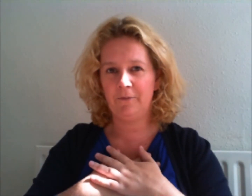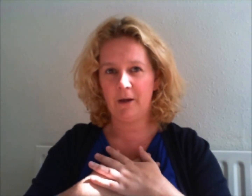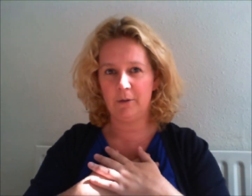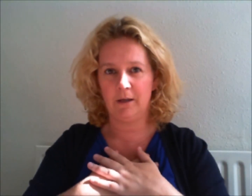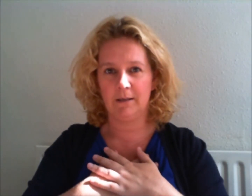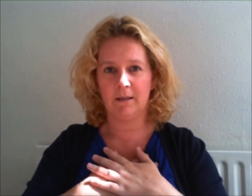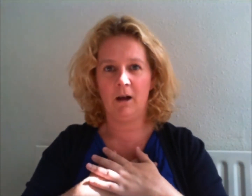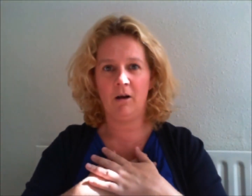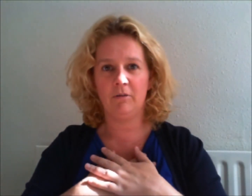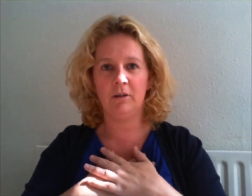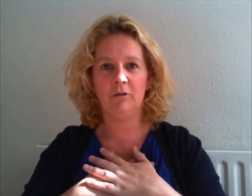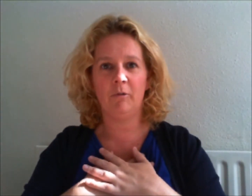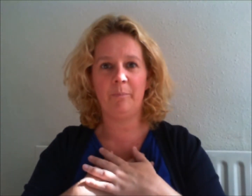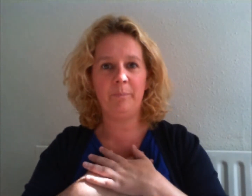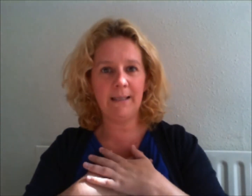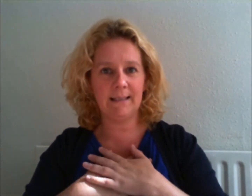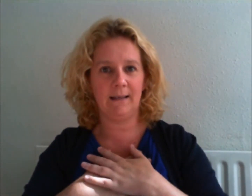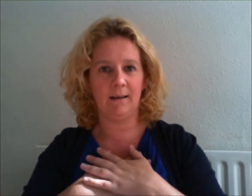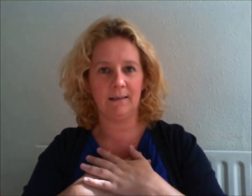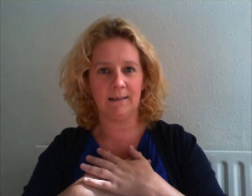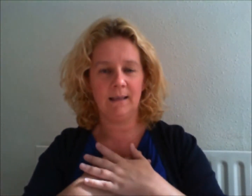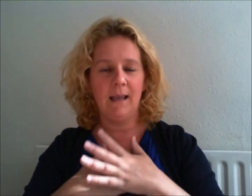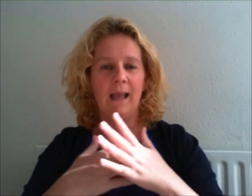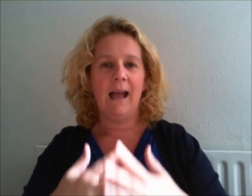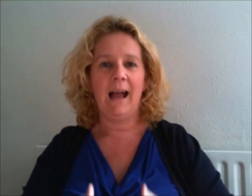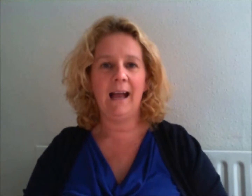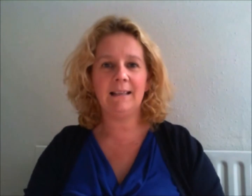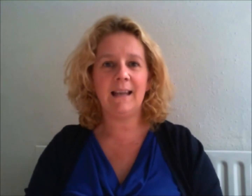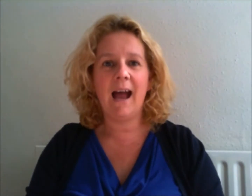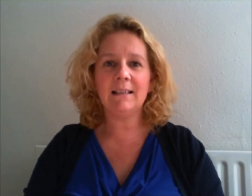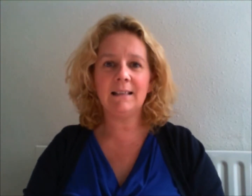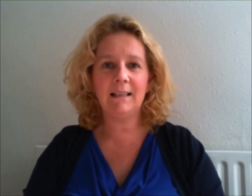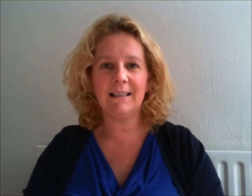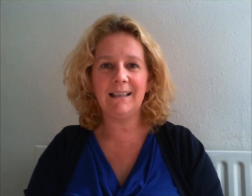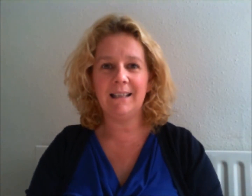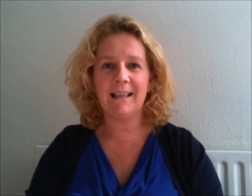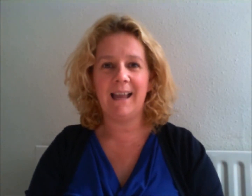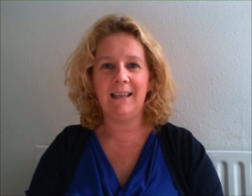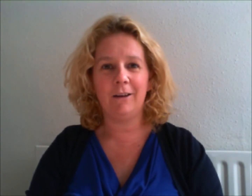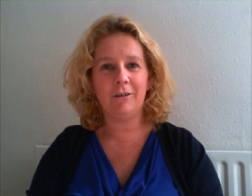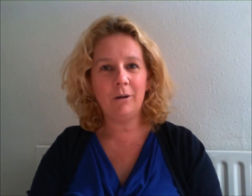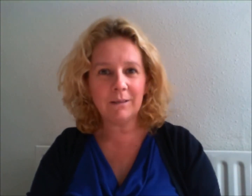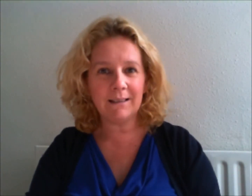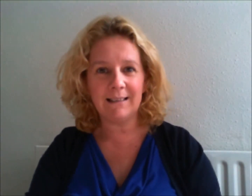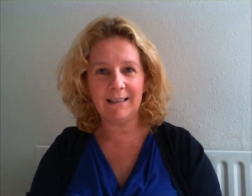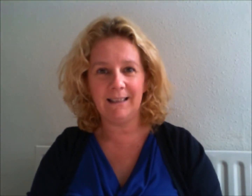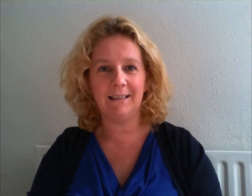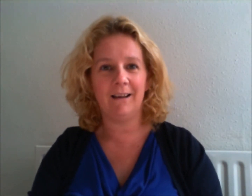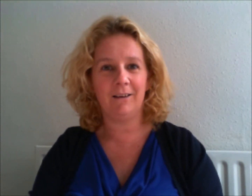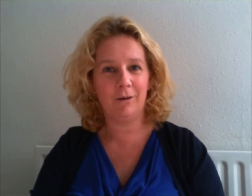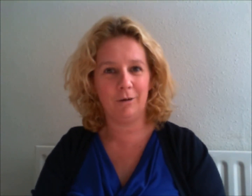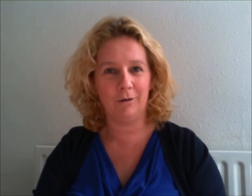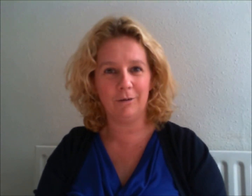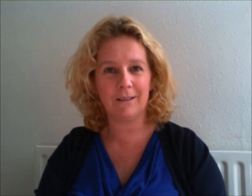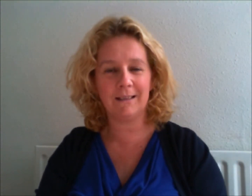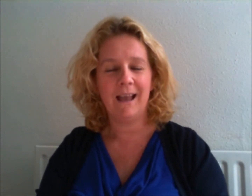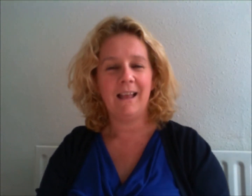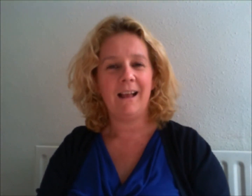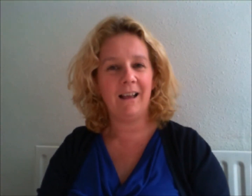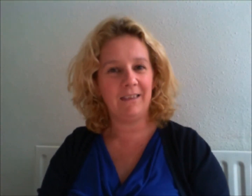focus on your business. And as this is a goal setting course, I